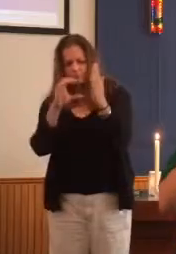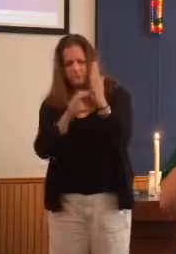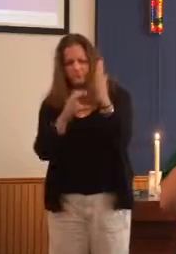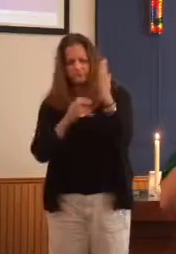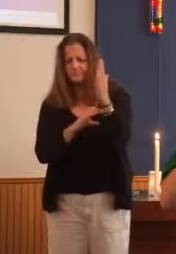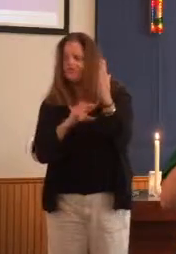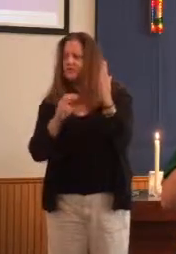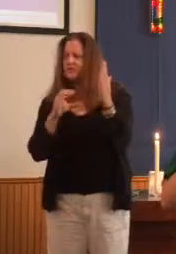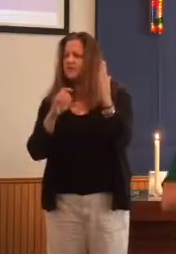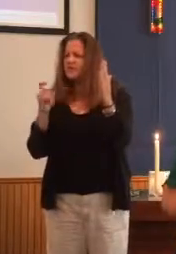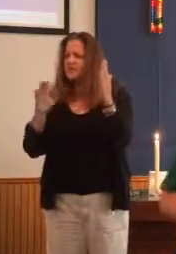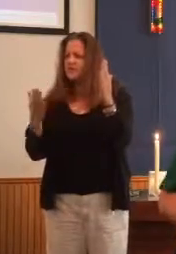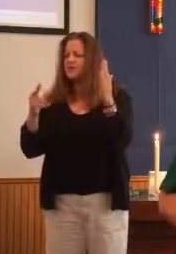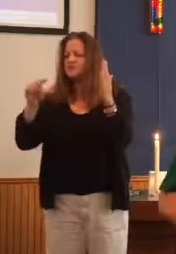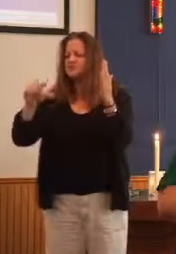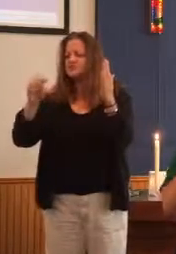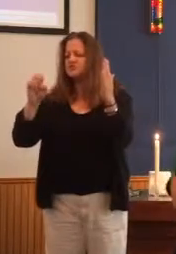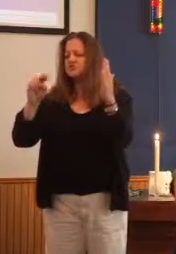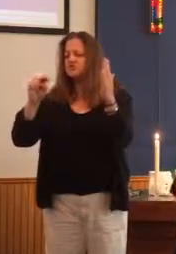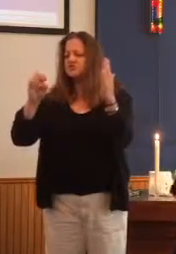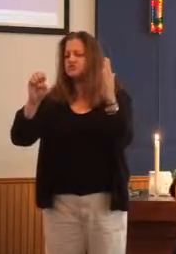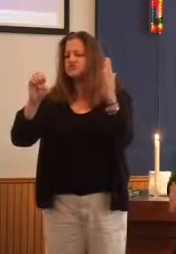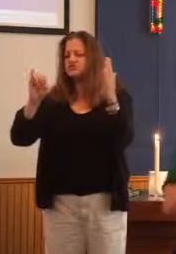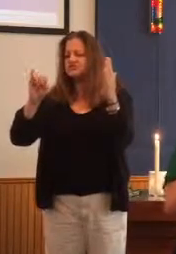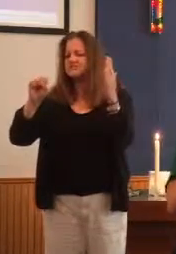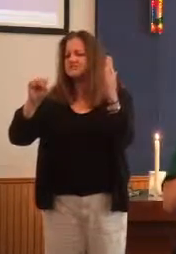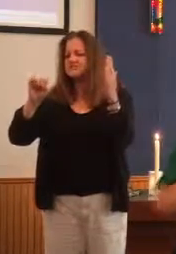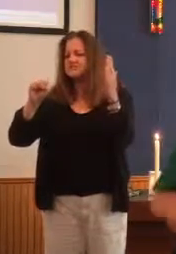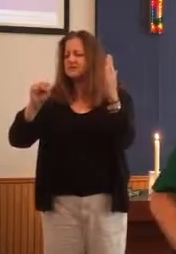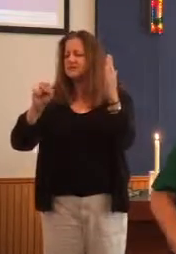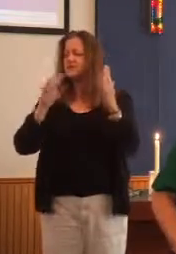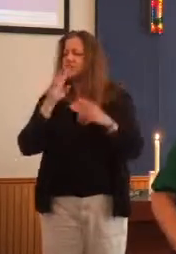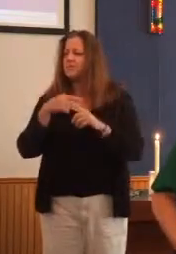from the book of Genesis, this little bit about Noah's family,